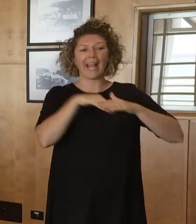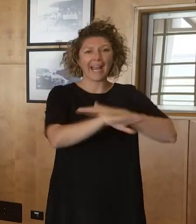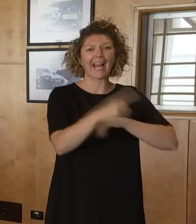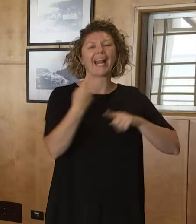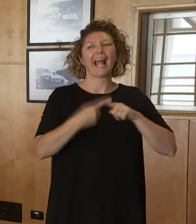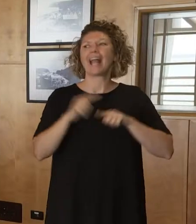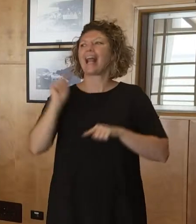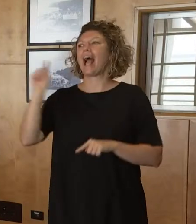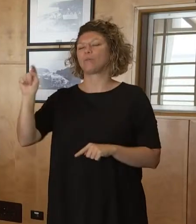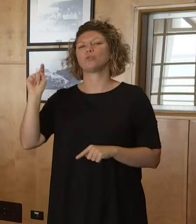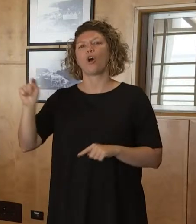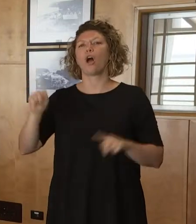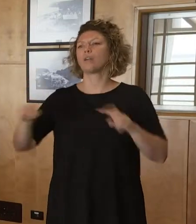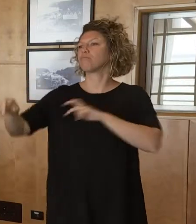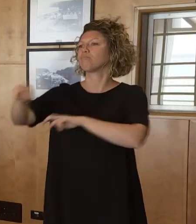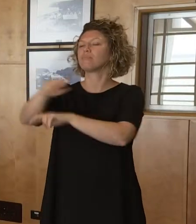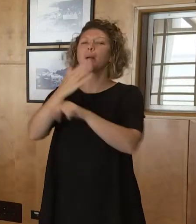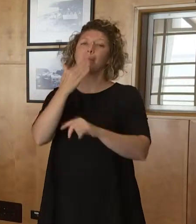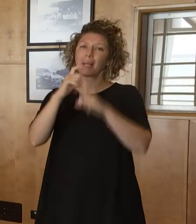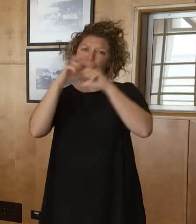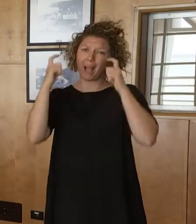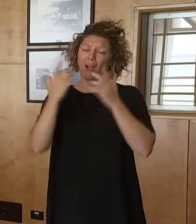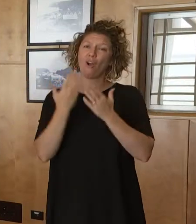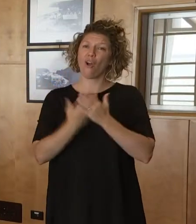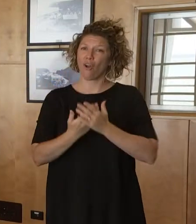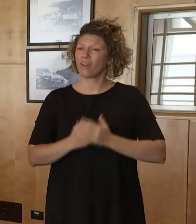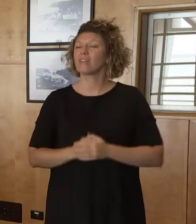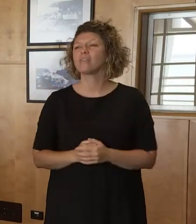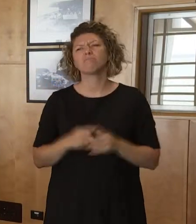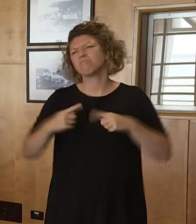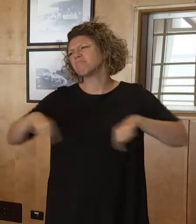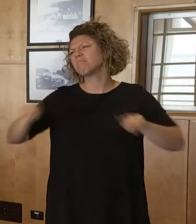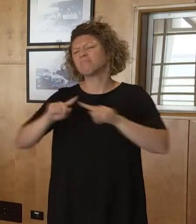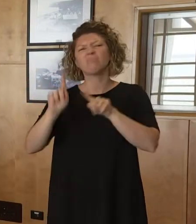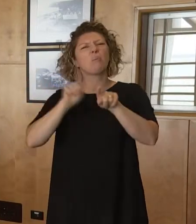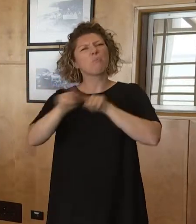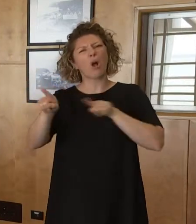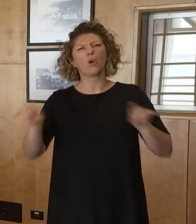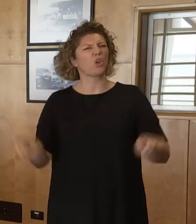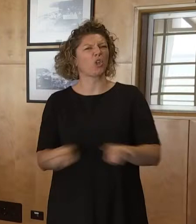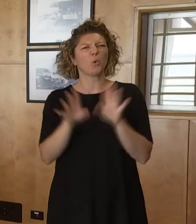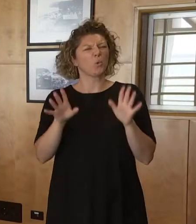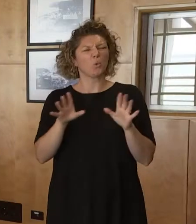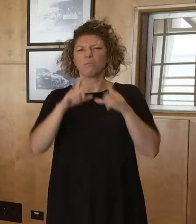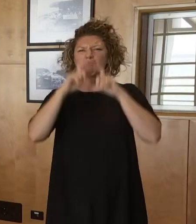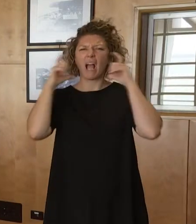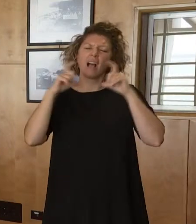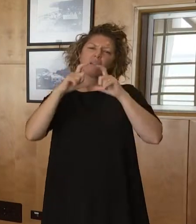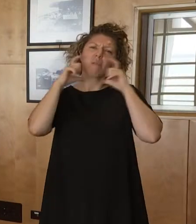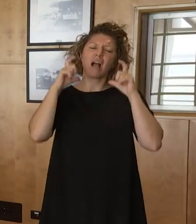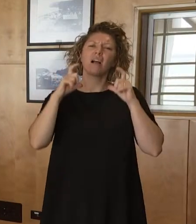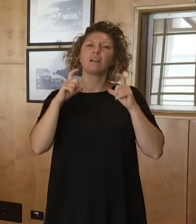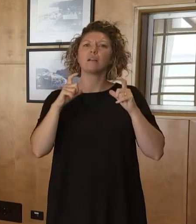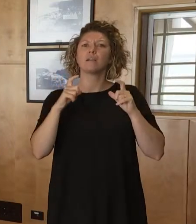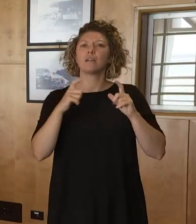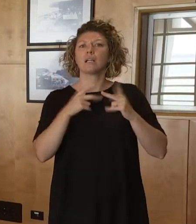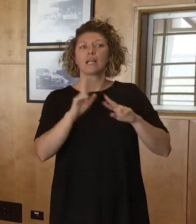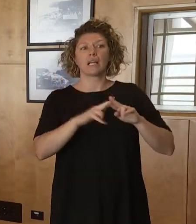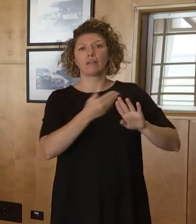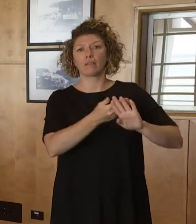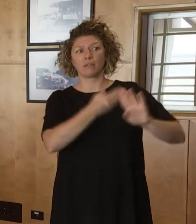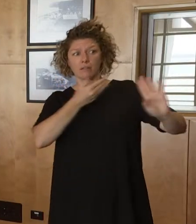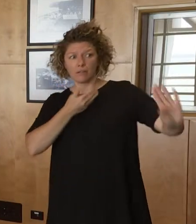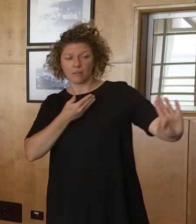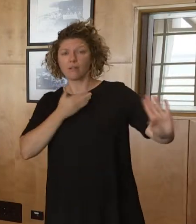have their masks if they're outdoors. Many people have become very accustomed to it and are wearing them. So if you can physically distance or you're exercising,